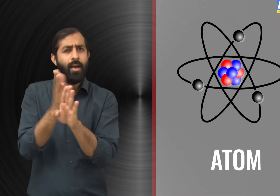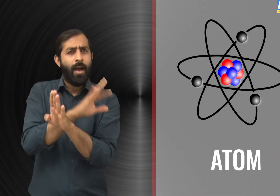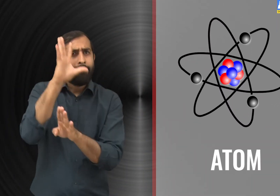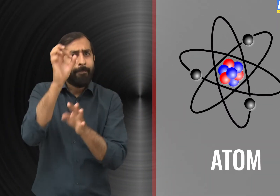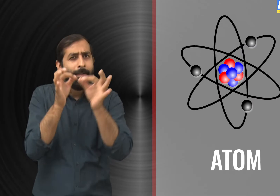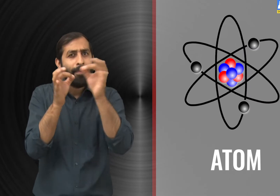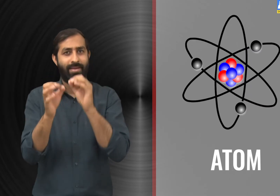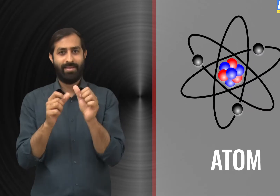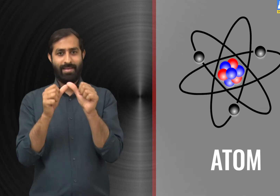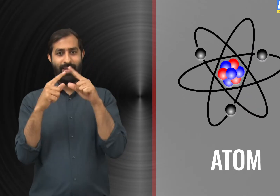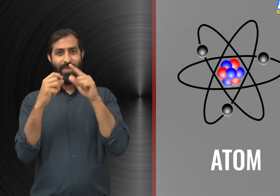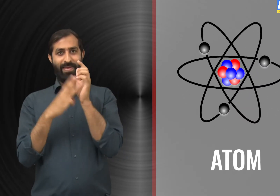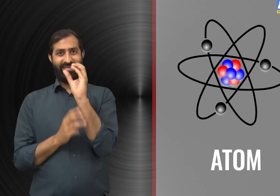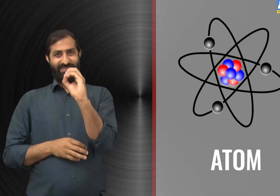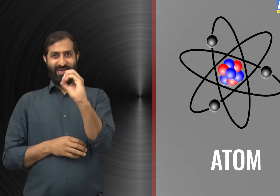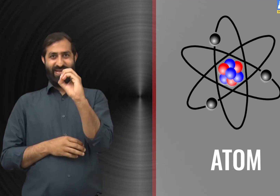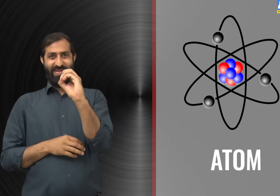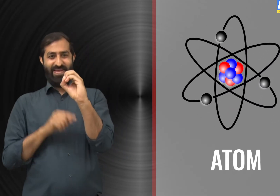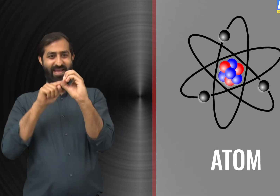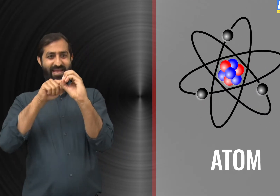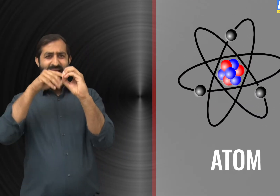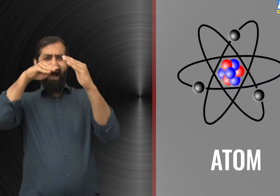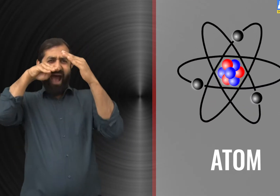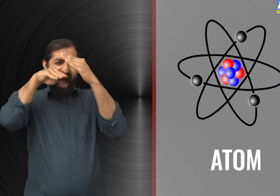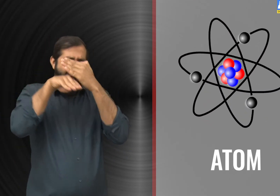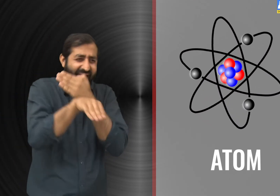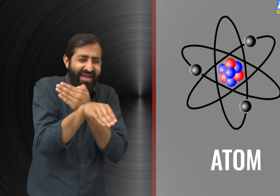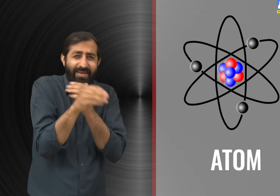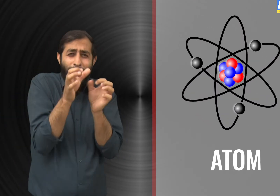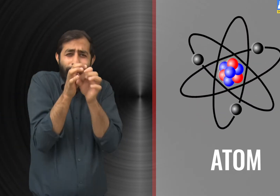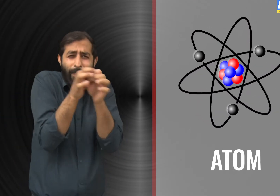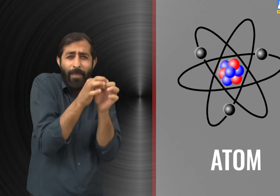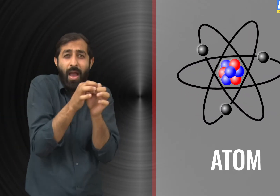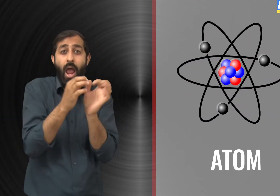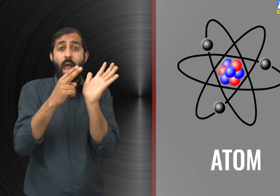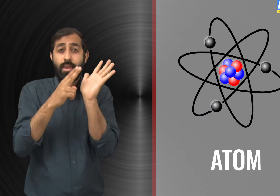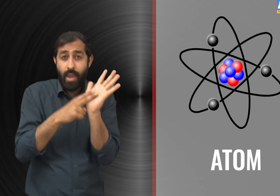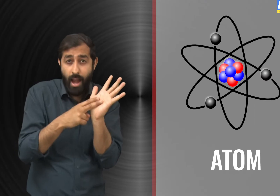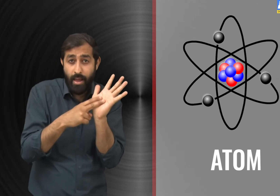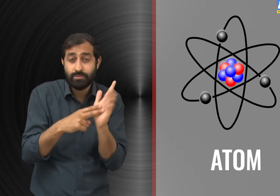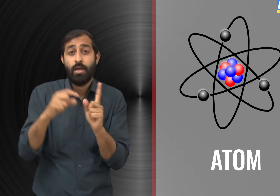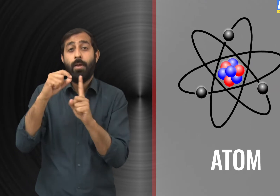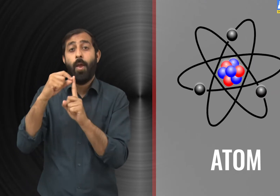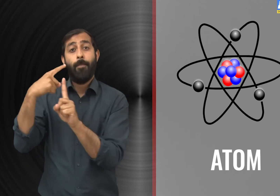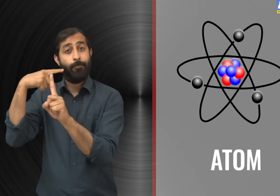So earlier we discussed that atoms are composed of three particles, protons,